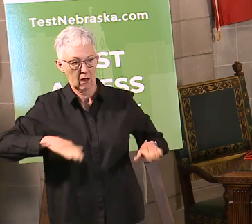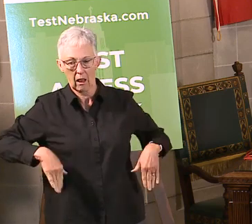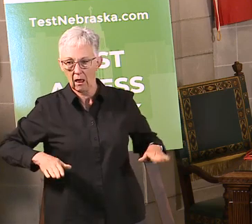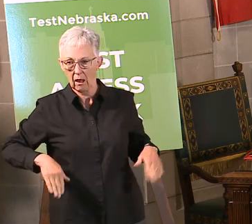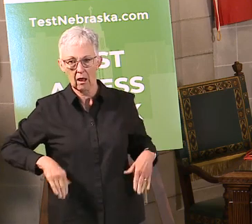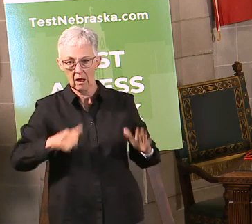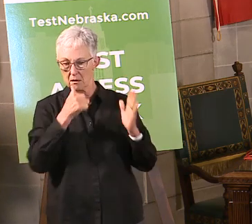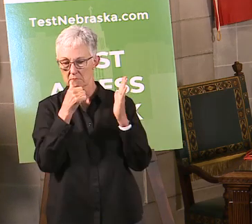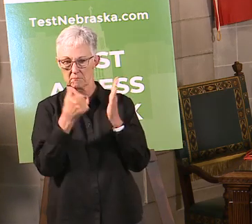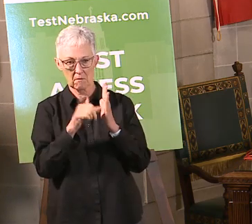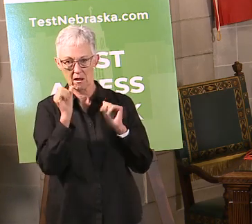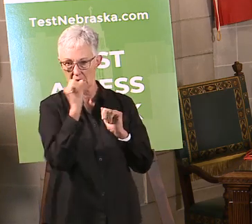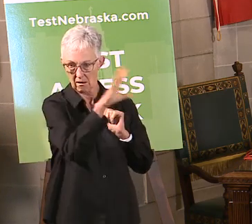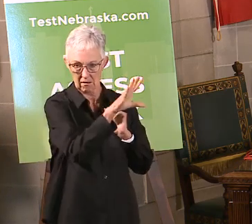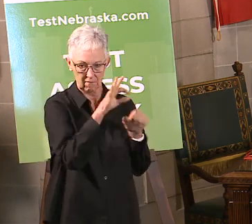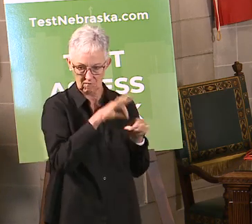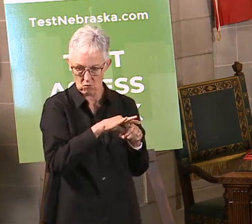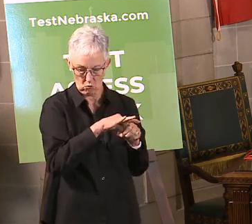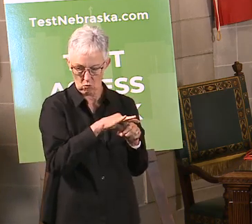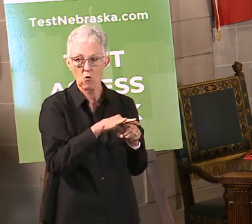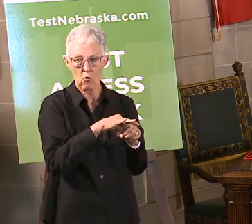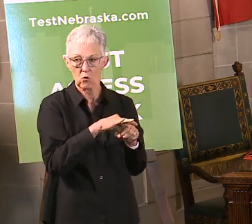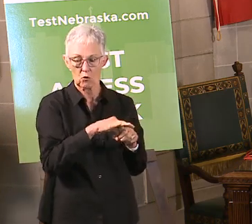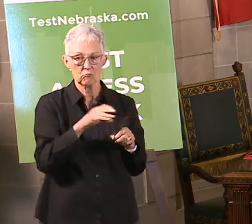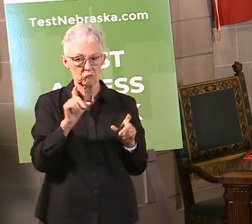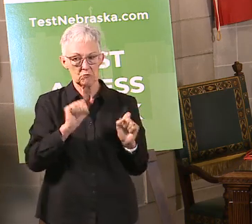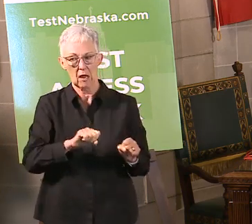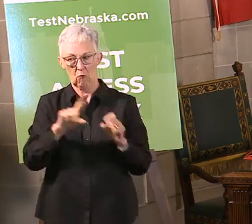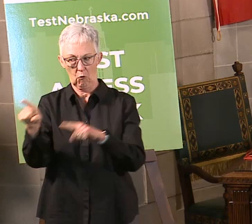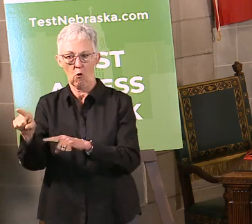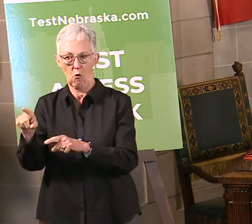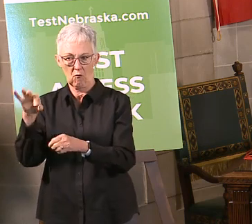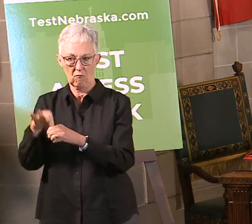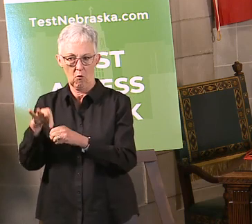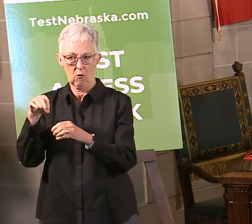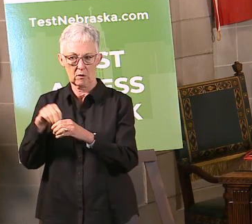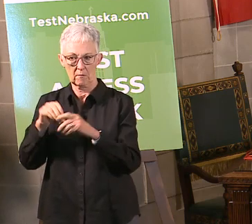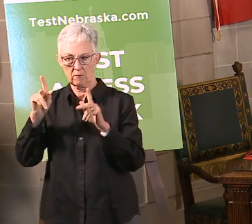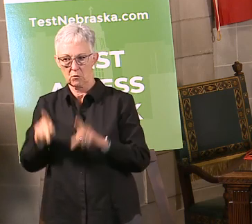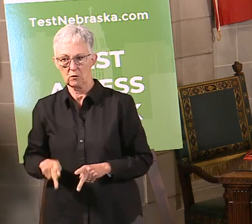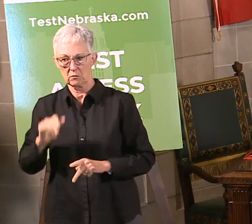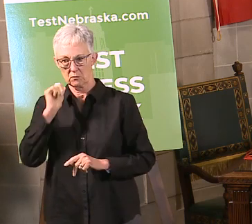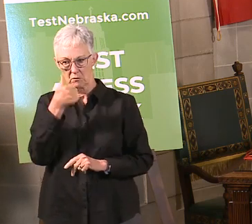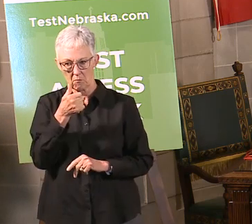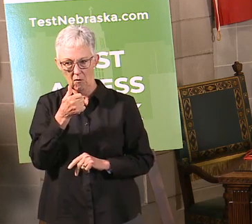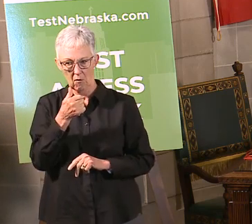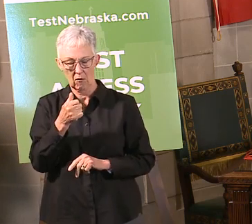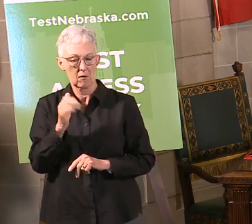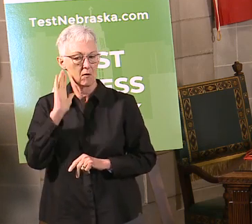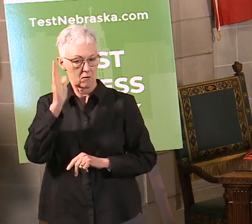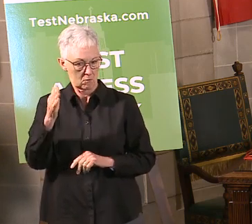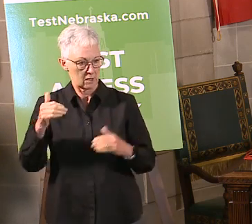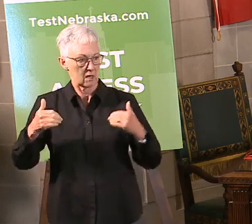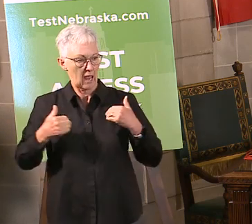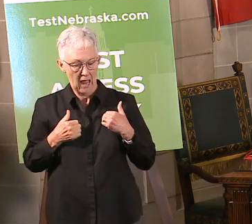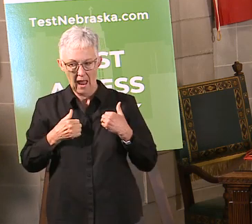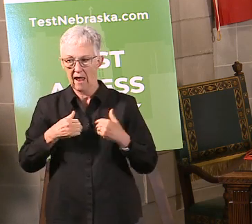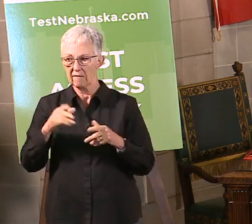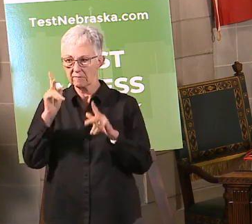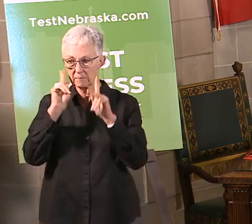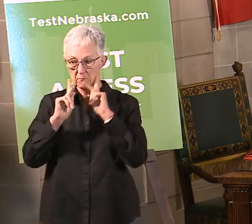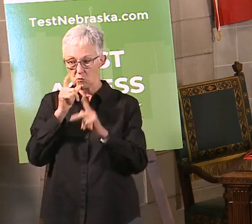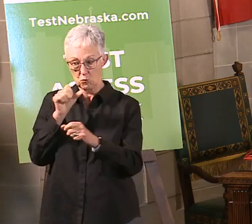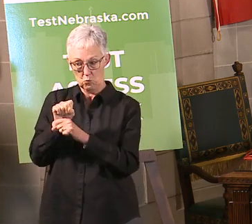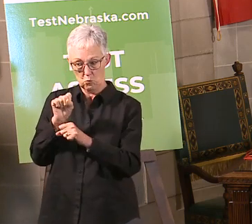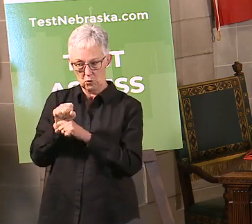planning on going to the polls, the polls will be open tomorrow. So we want you to know that there's going to be PPE kits for all the poll workers out there and